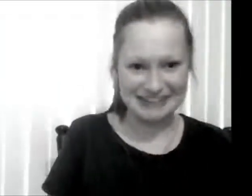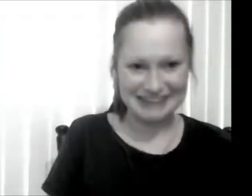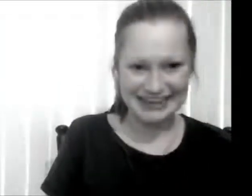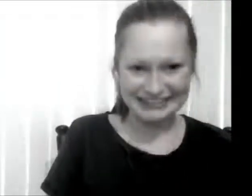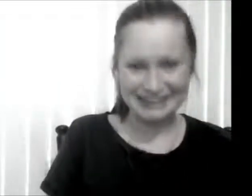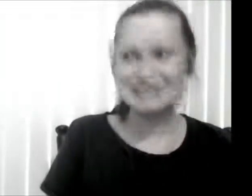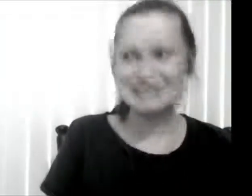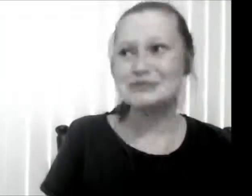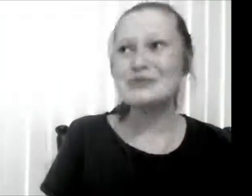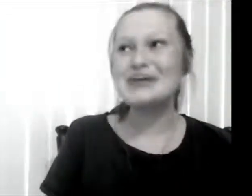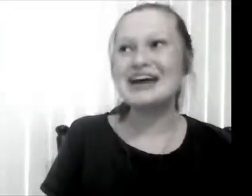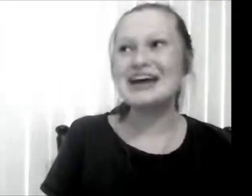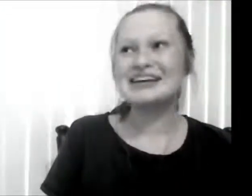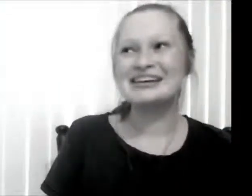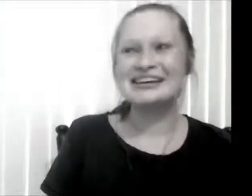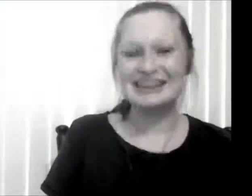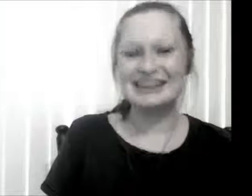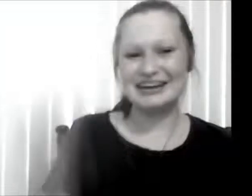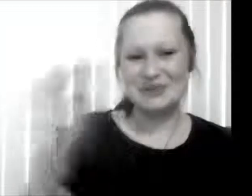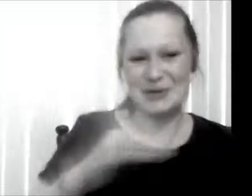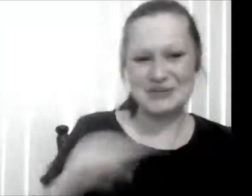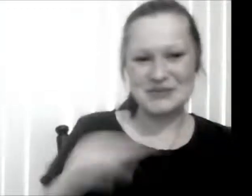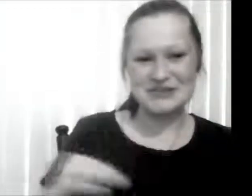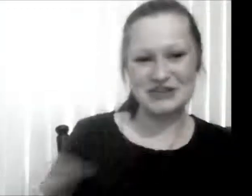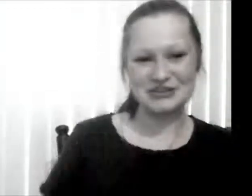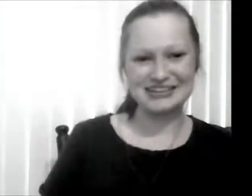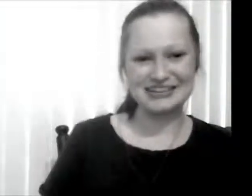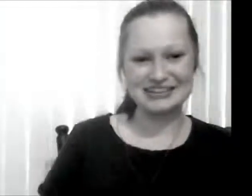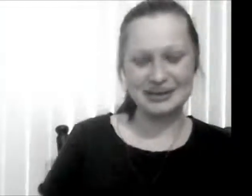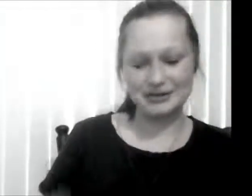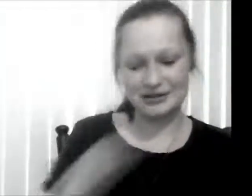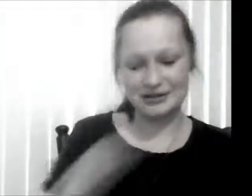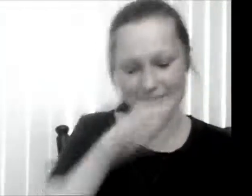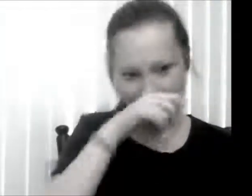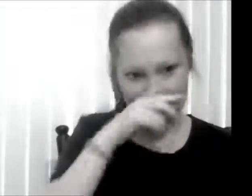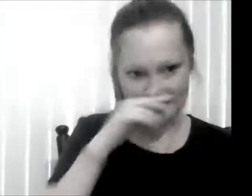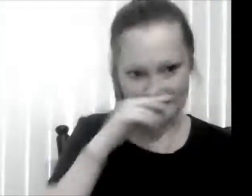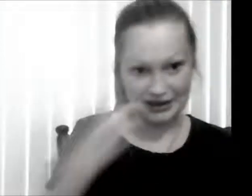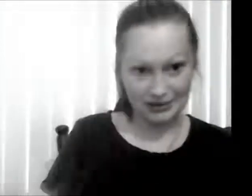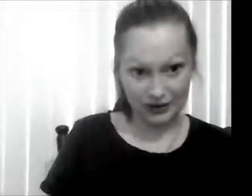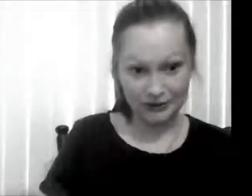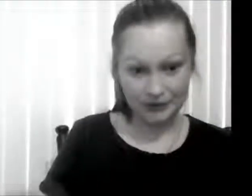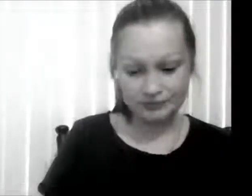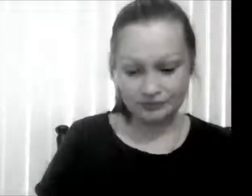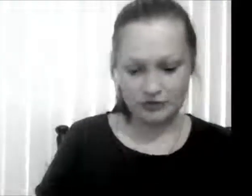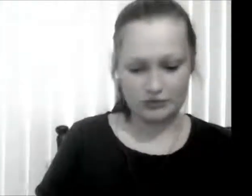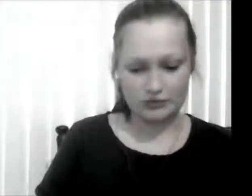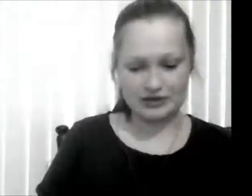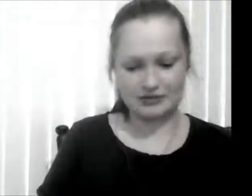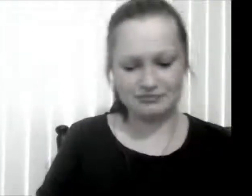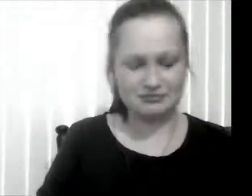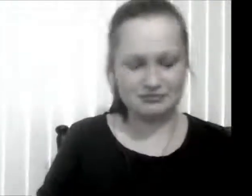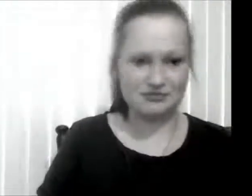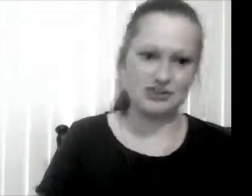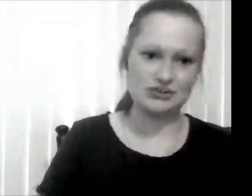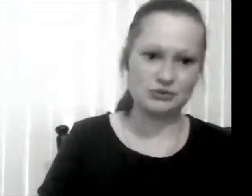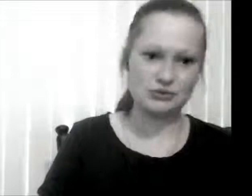yet because it's all like a bit further on in the day where I'm unable to go. Well when I finish school